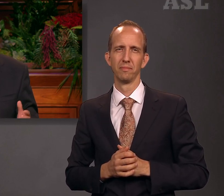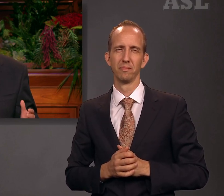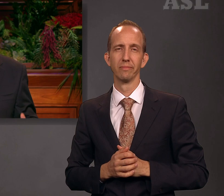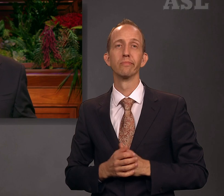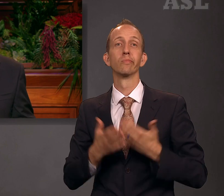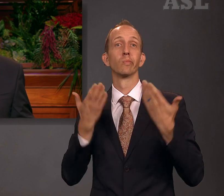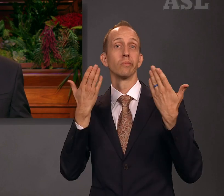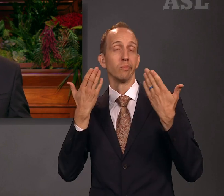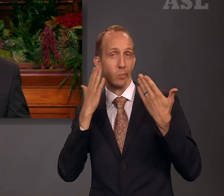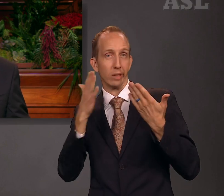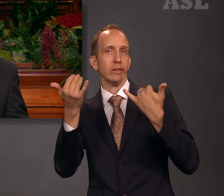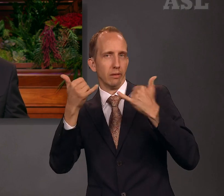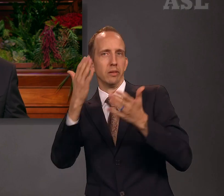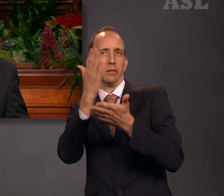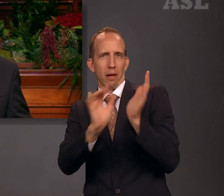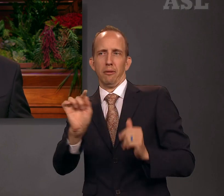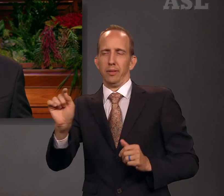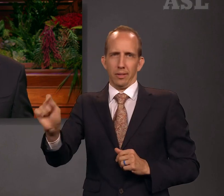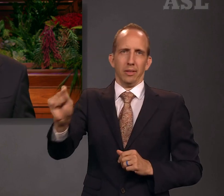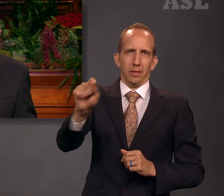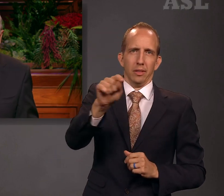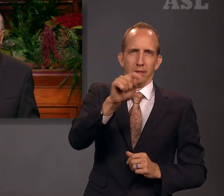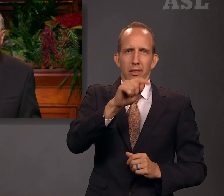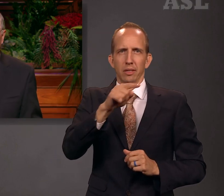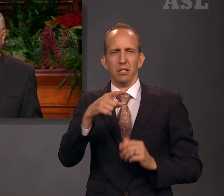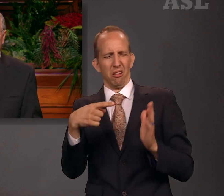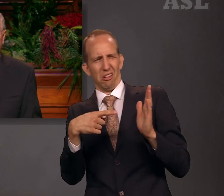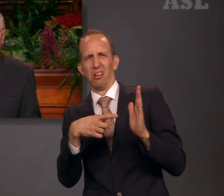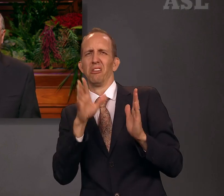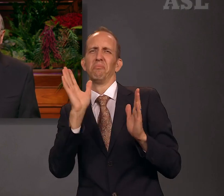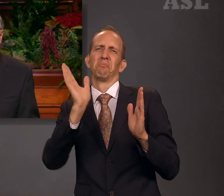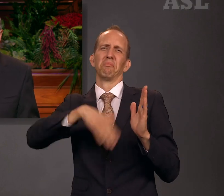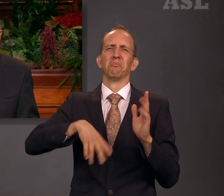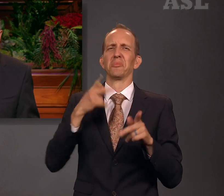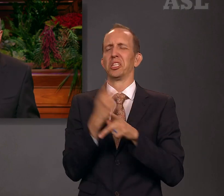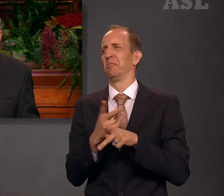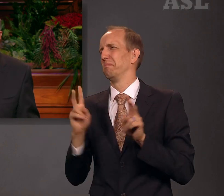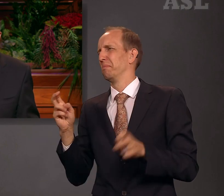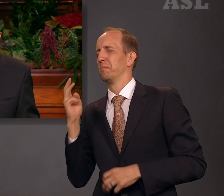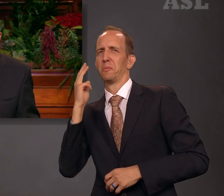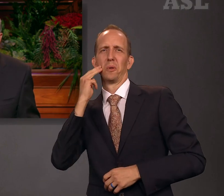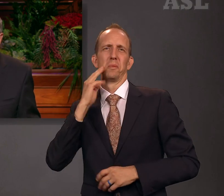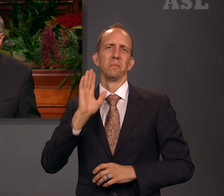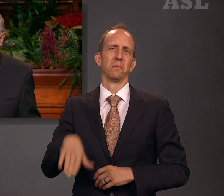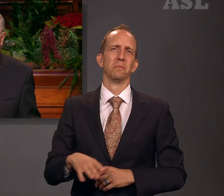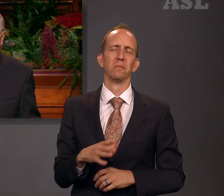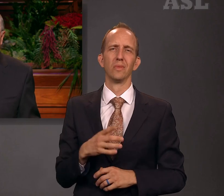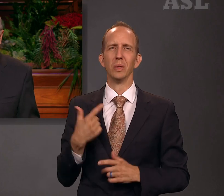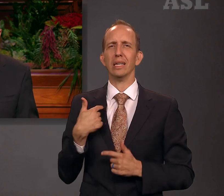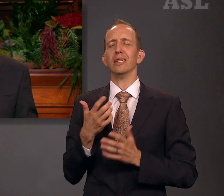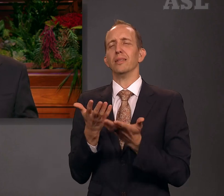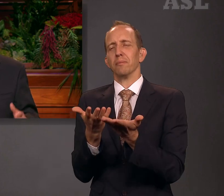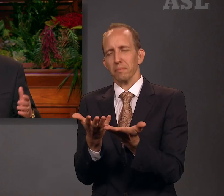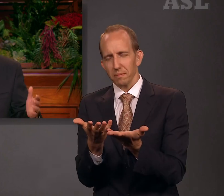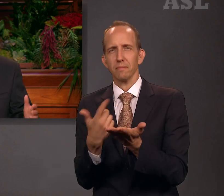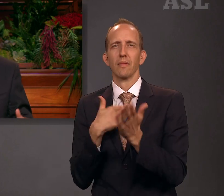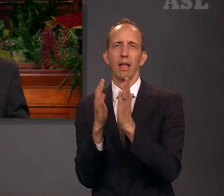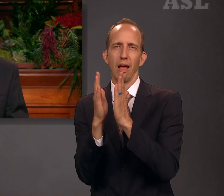few who, hoping to detract or diminish the seriousness of our mission, will continue to call us Mormons or the Mormon Church.